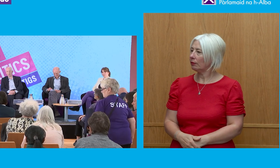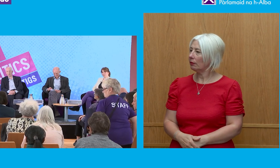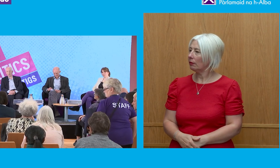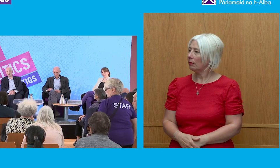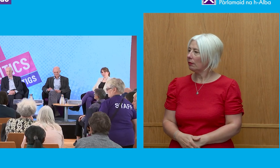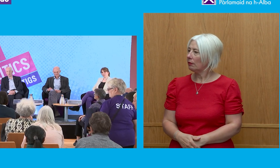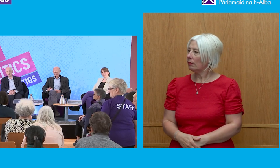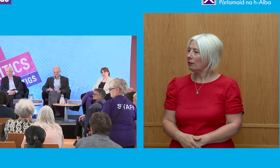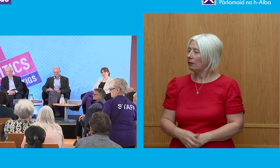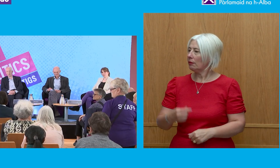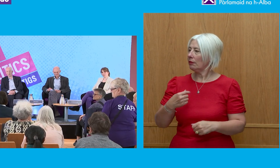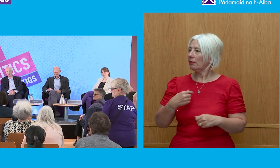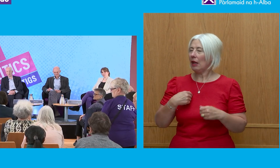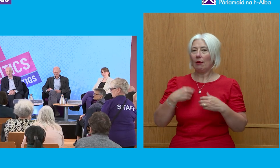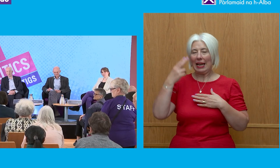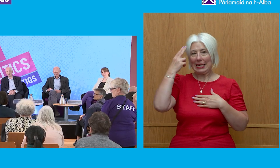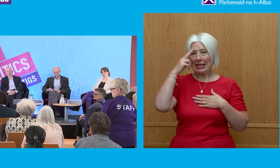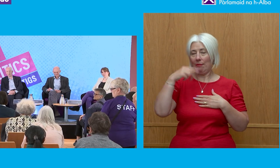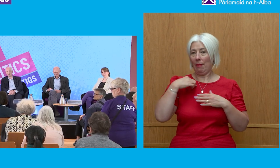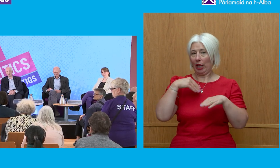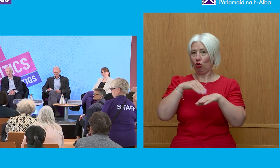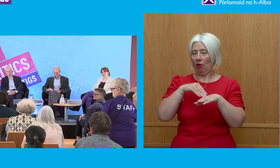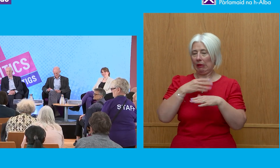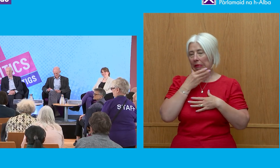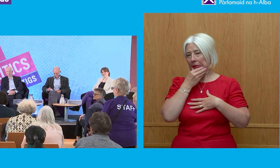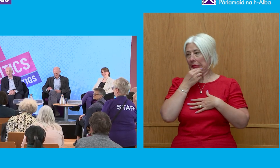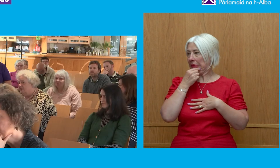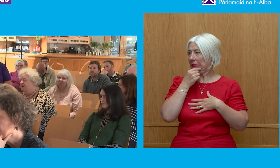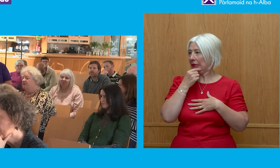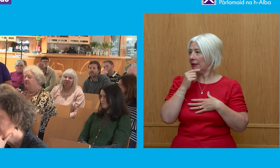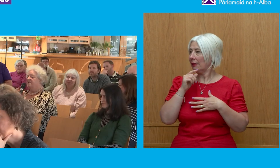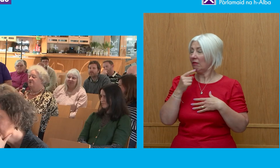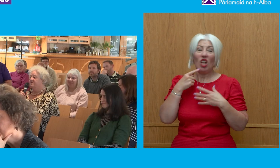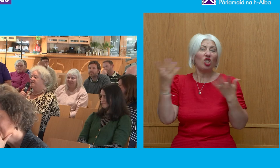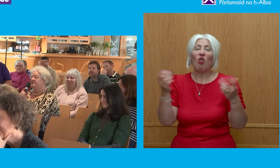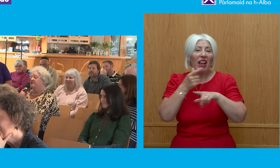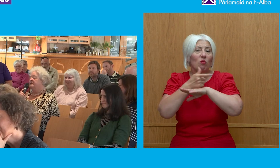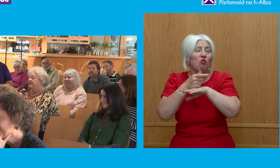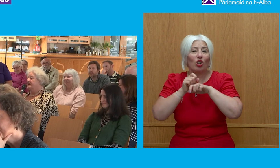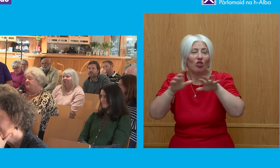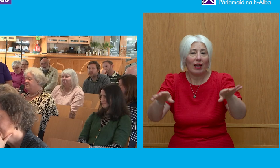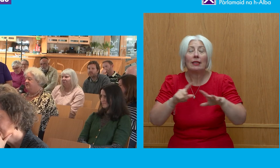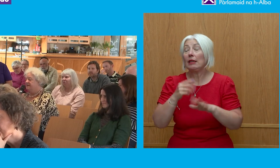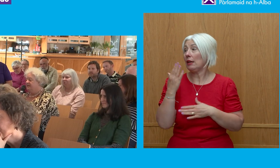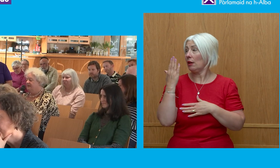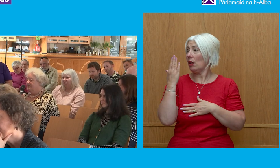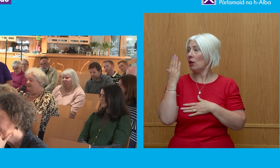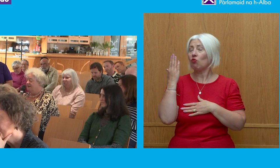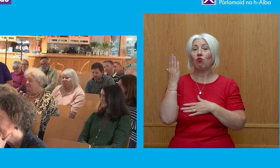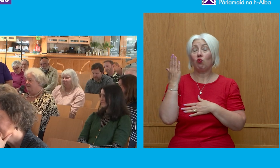I think I'm about to name a name and get into trouble. There has... Sir? There has recently been elected